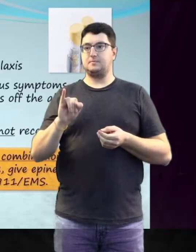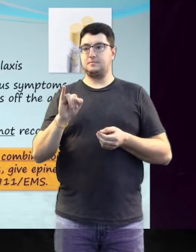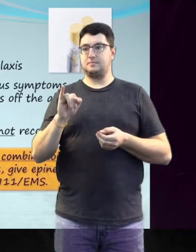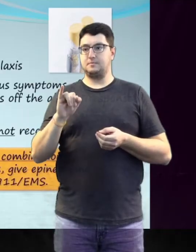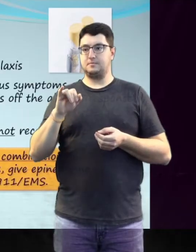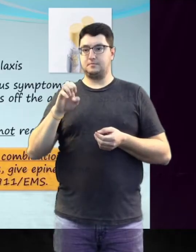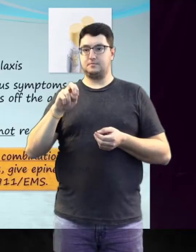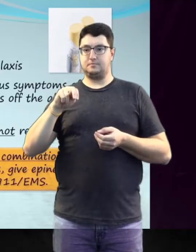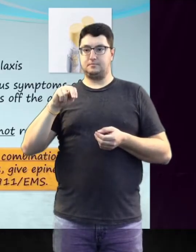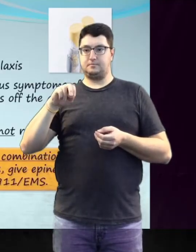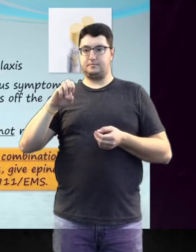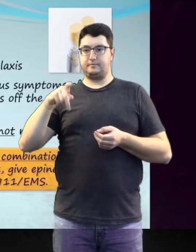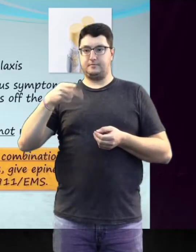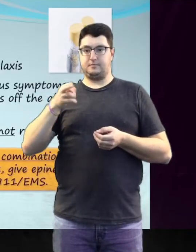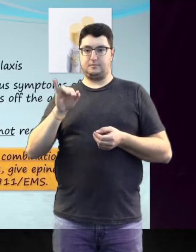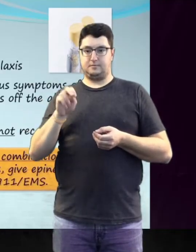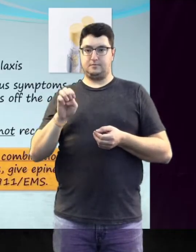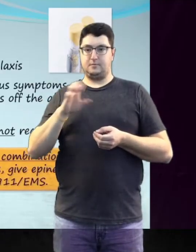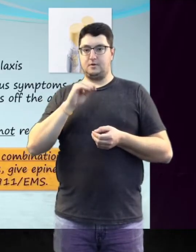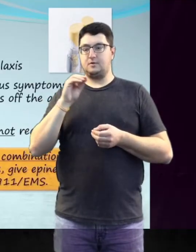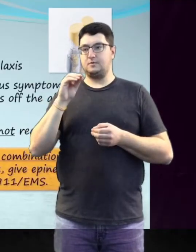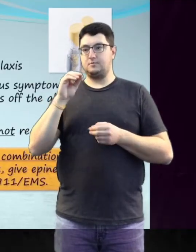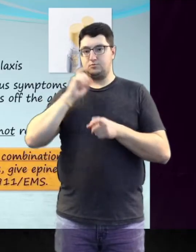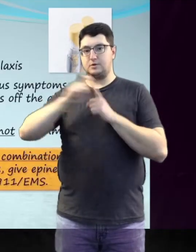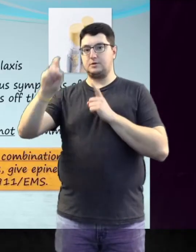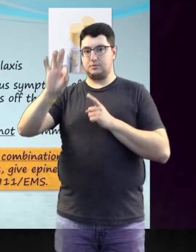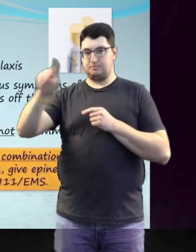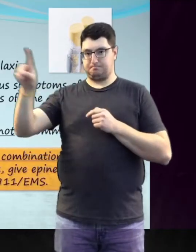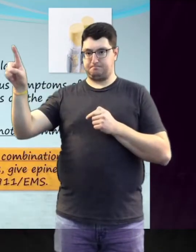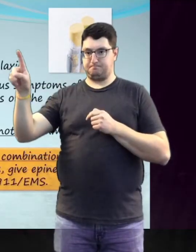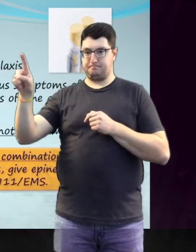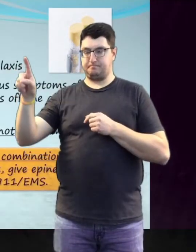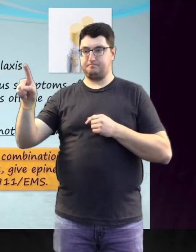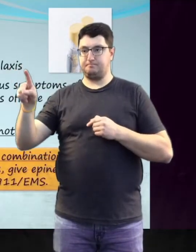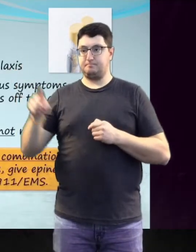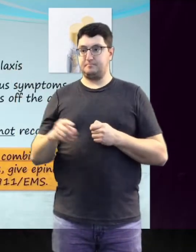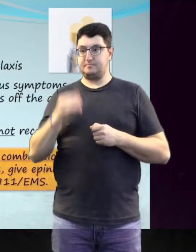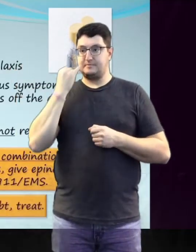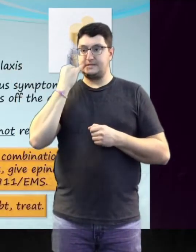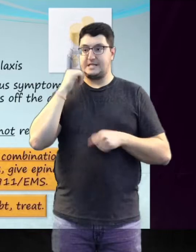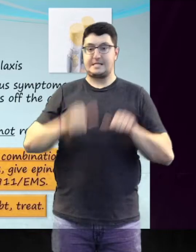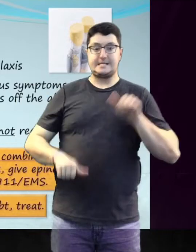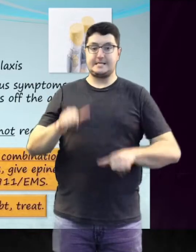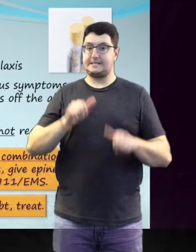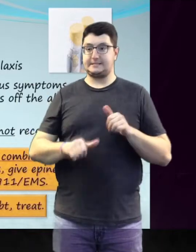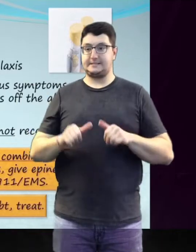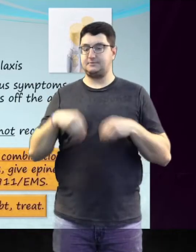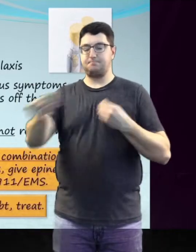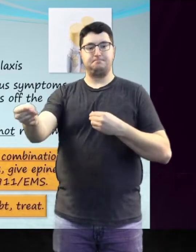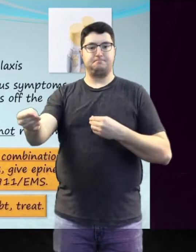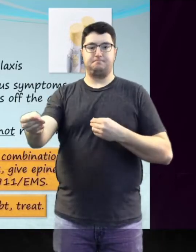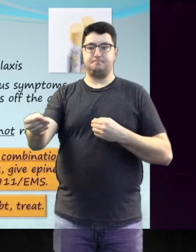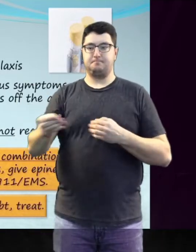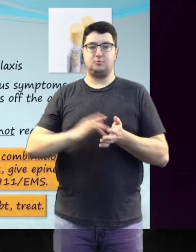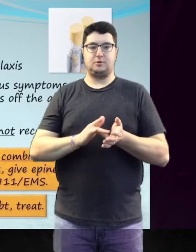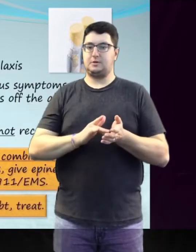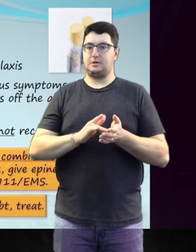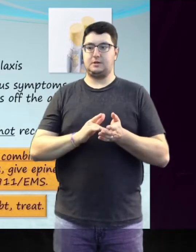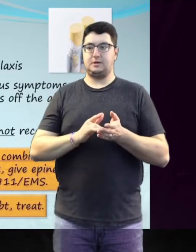give epinephrine immediately and activate 9-1-1. If in doubt, treat. A delay in giving